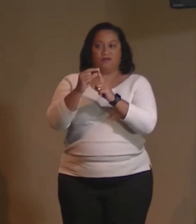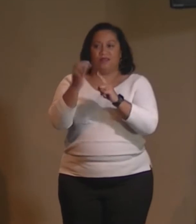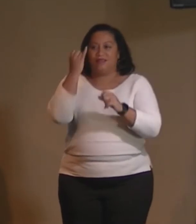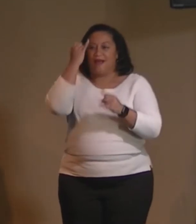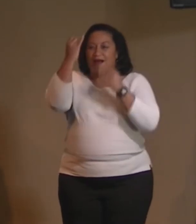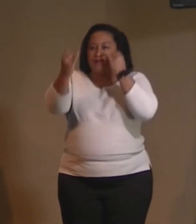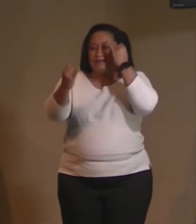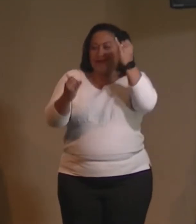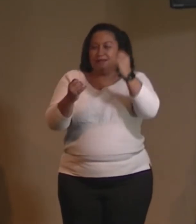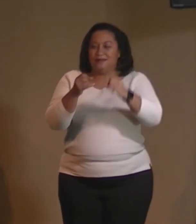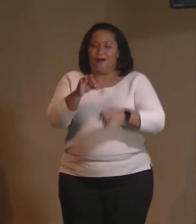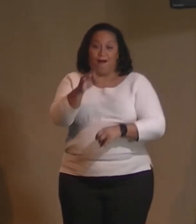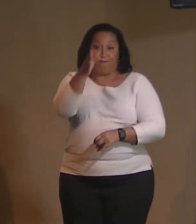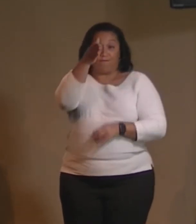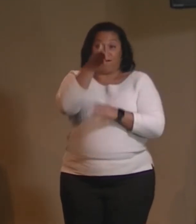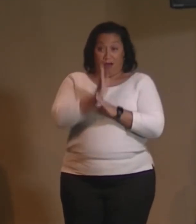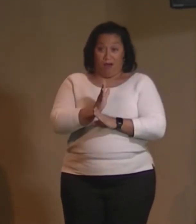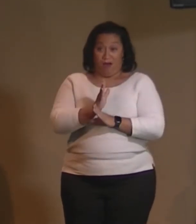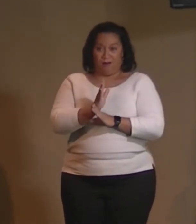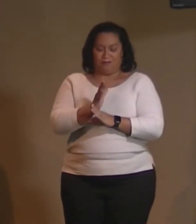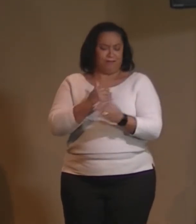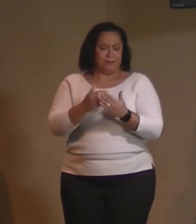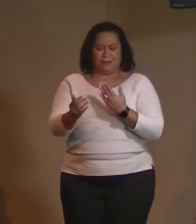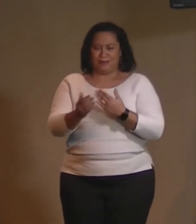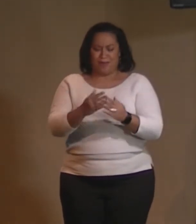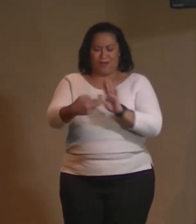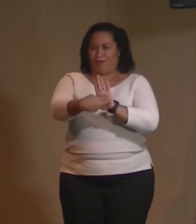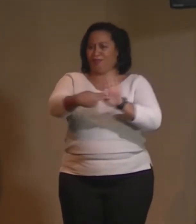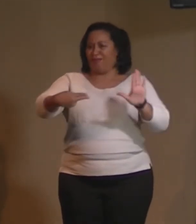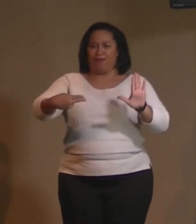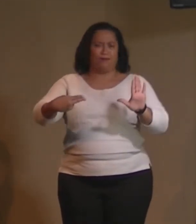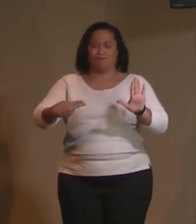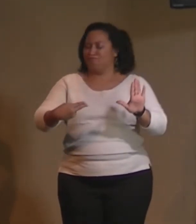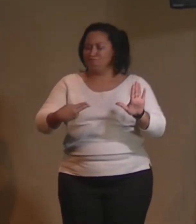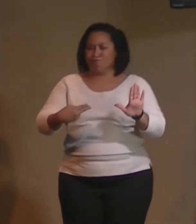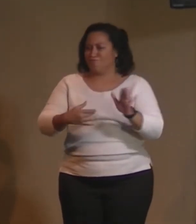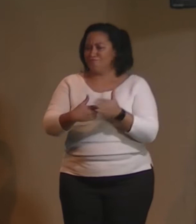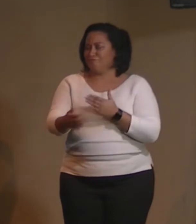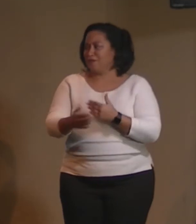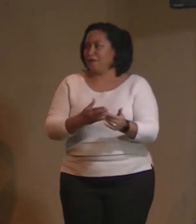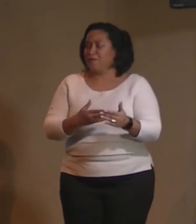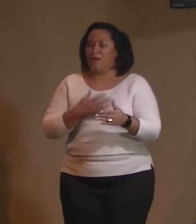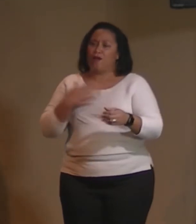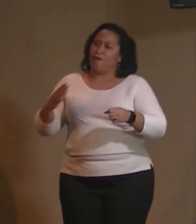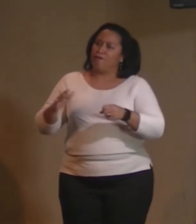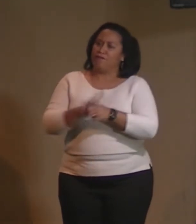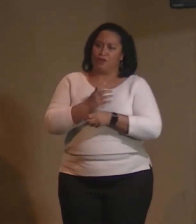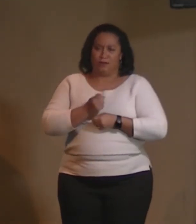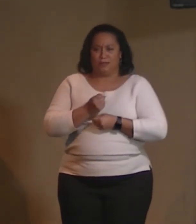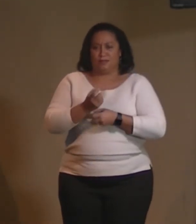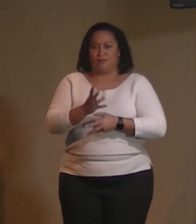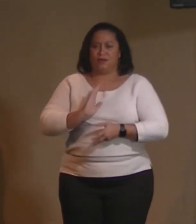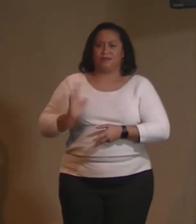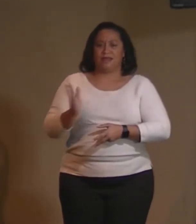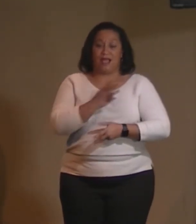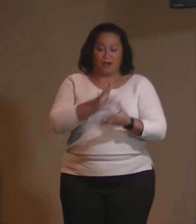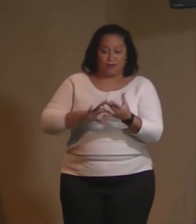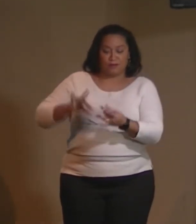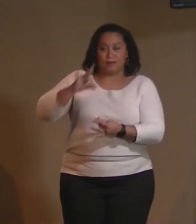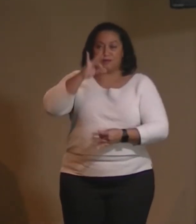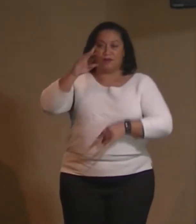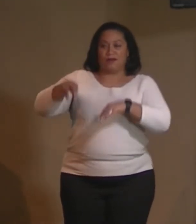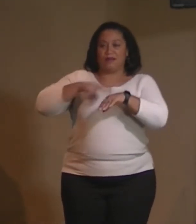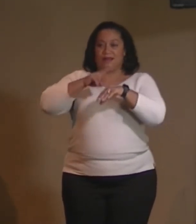idea of God. Doesn't matter what you call it. Fully expressing our spirit nature. Fully